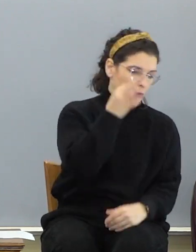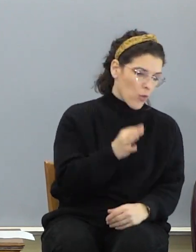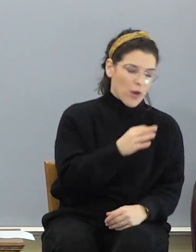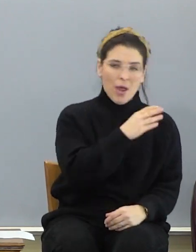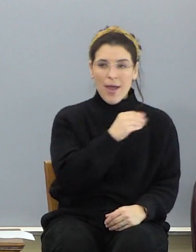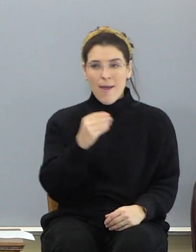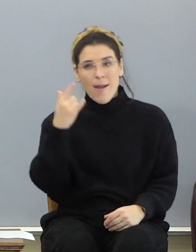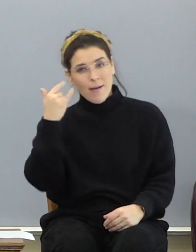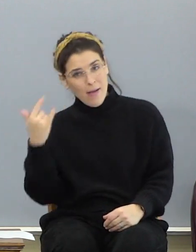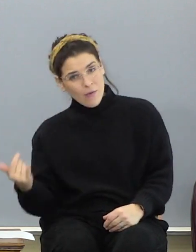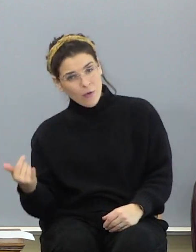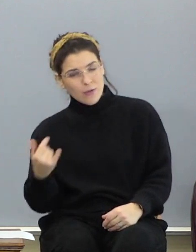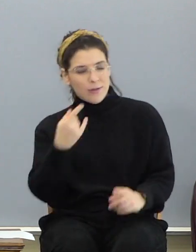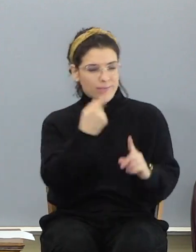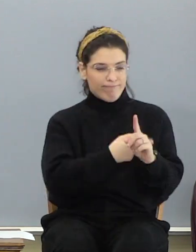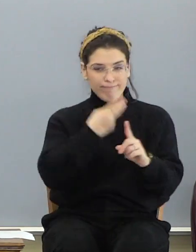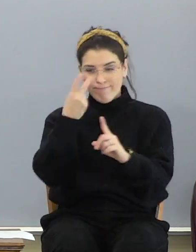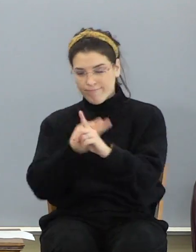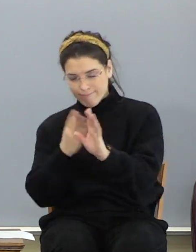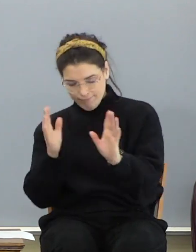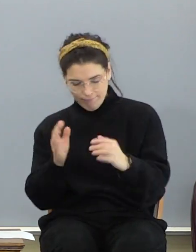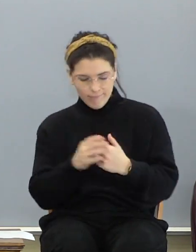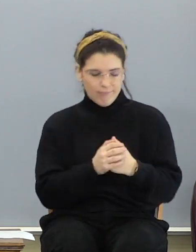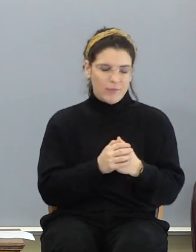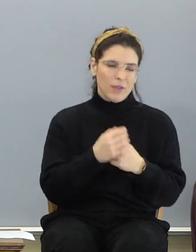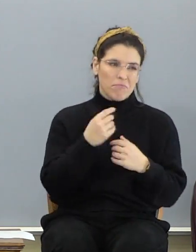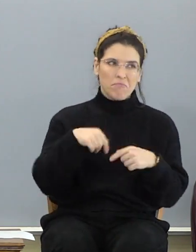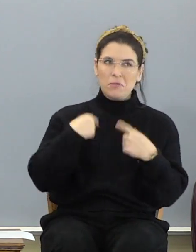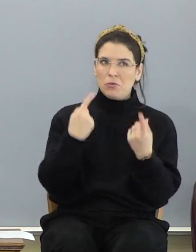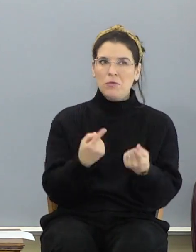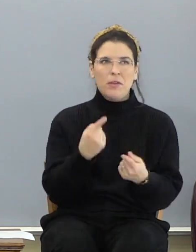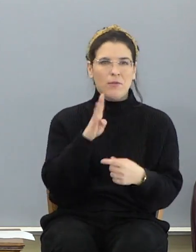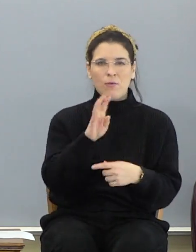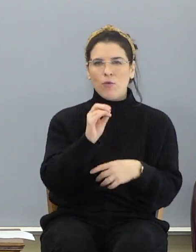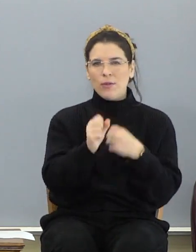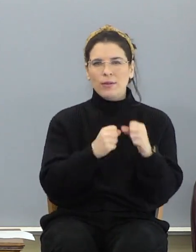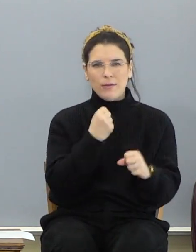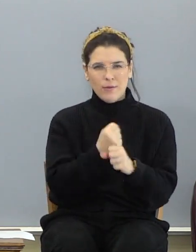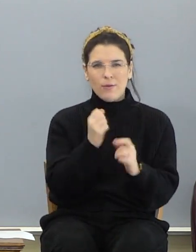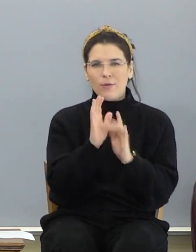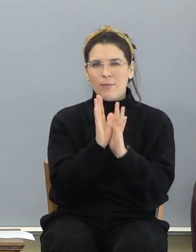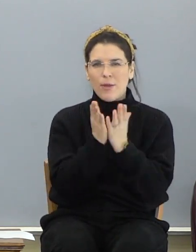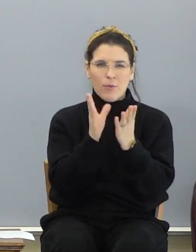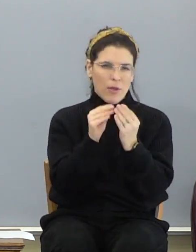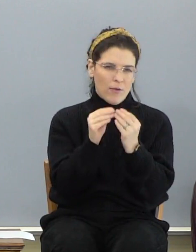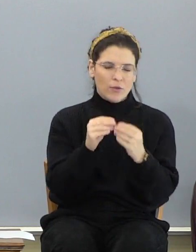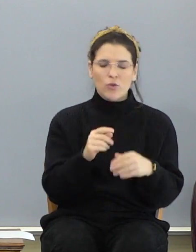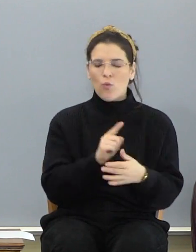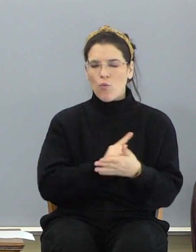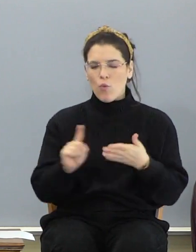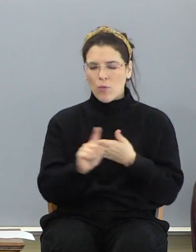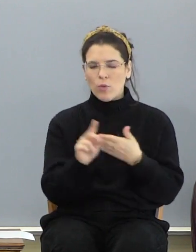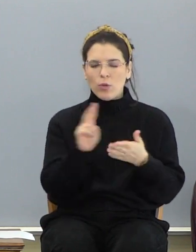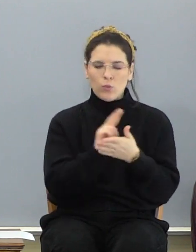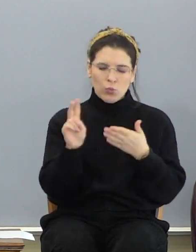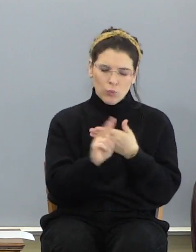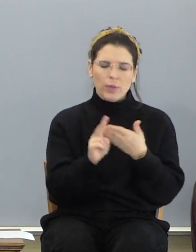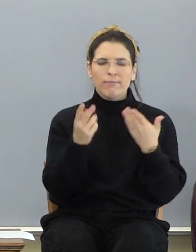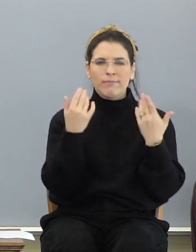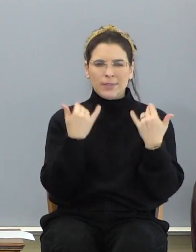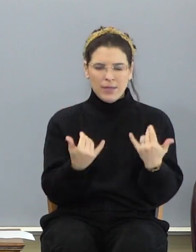California in those two months for about 40 years. But anyway, I'm going to take the next two weeks and just talk a little bit about